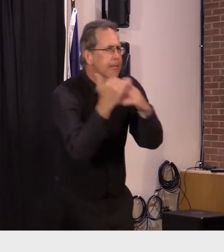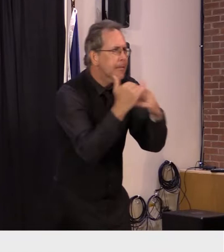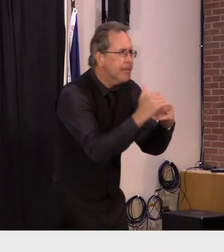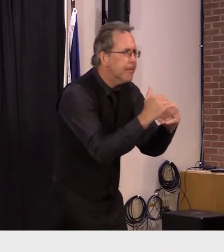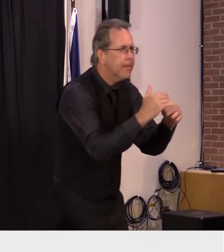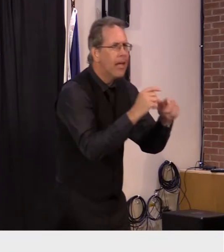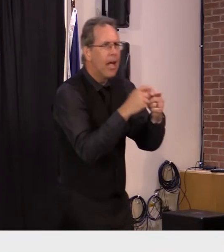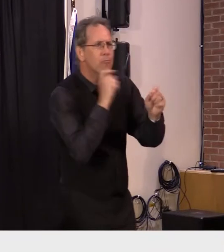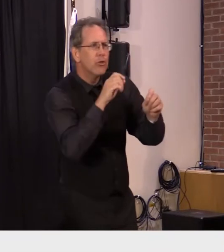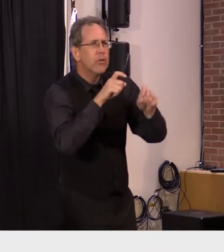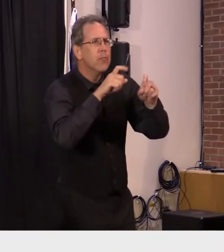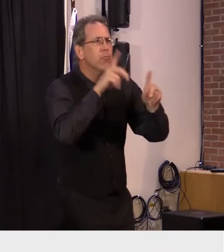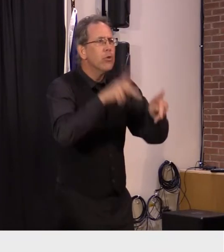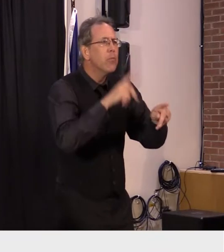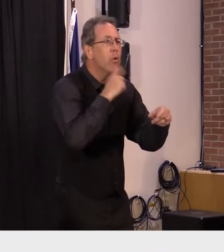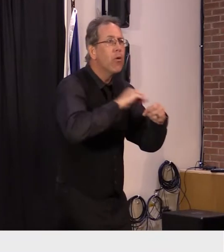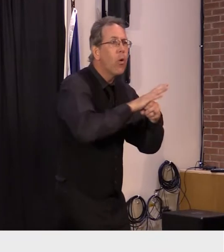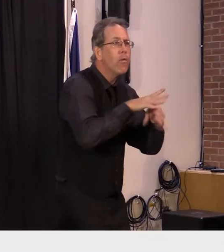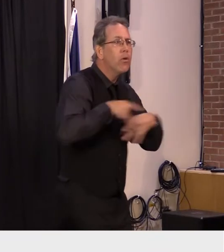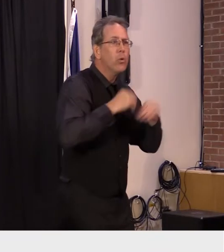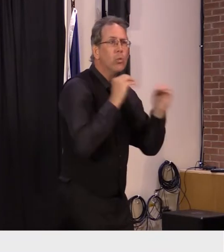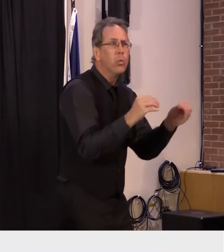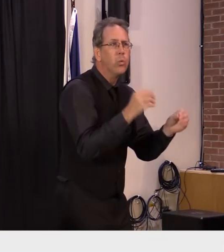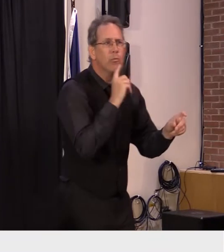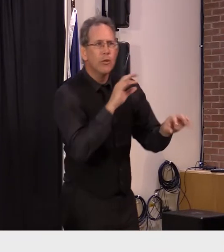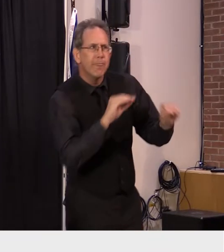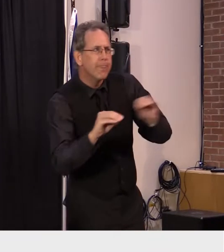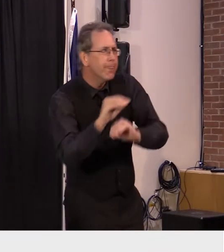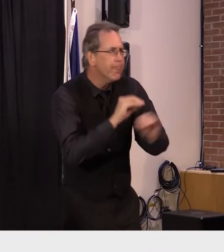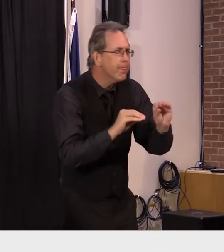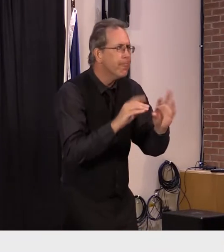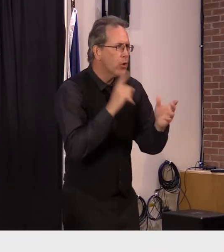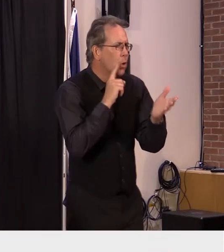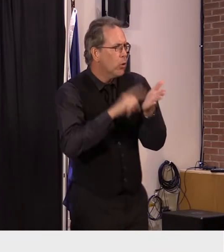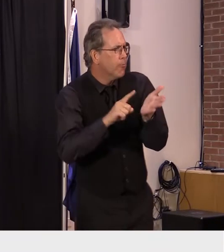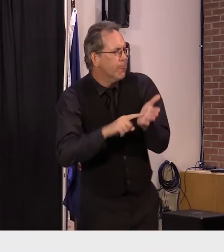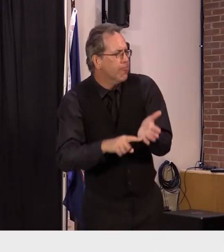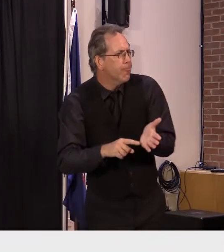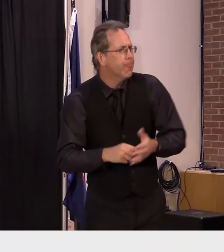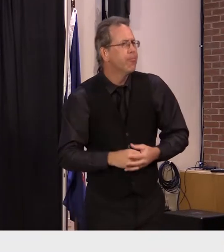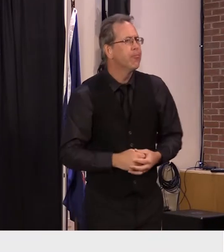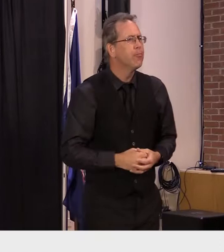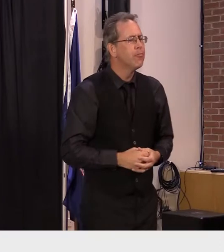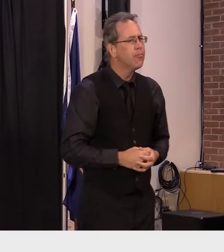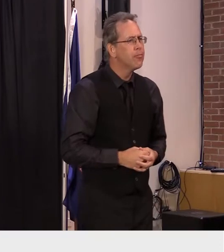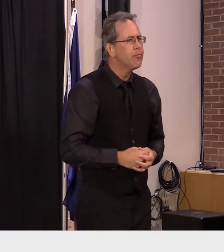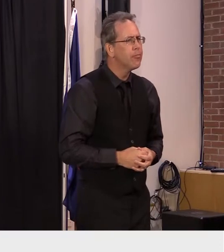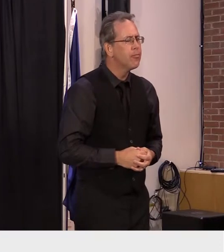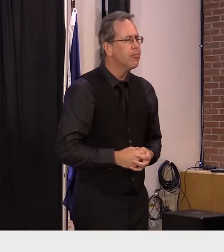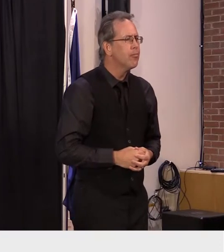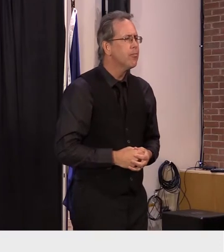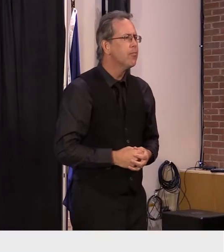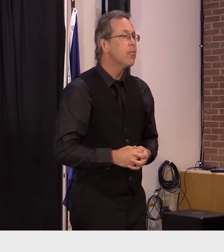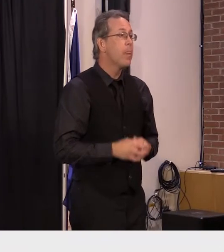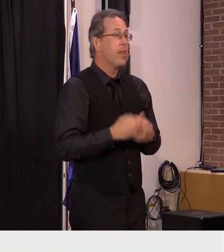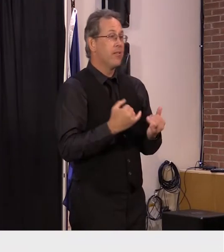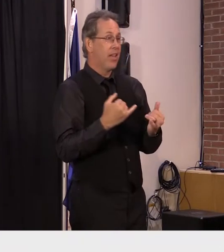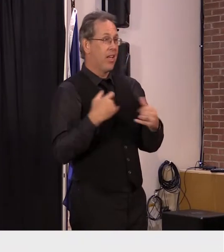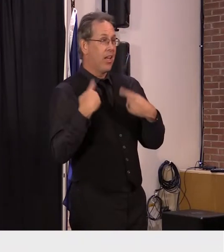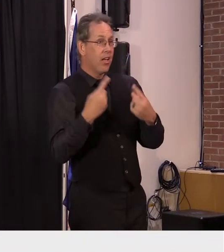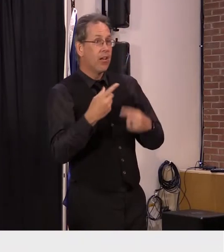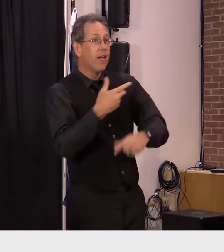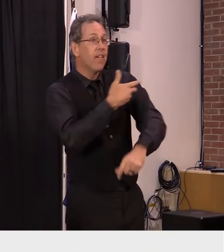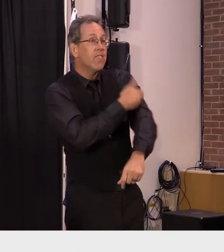from the pandemic specifically the health outcomes with the tremendous uptake of vaccines blunting the